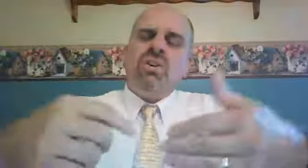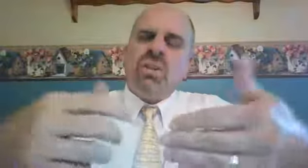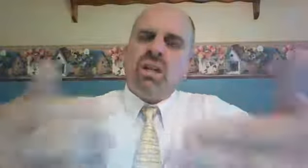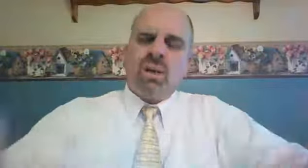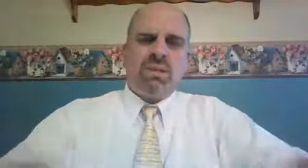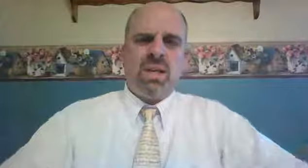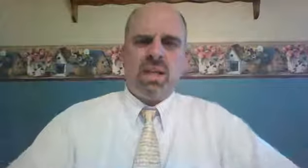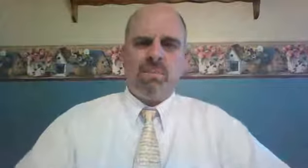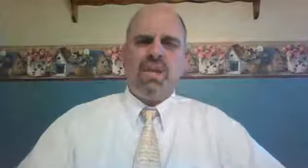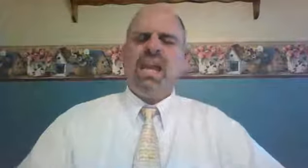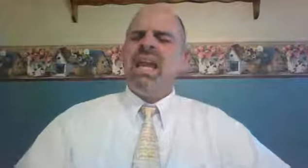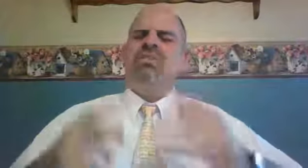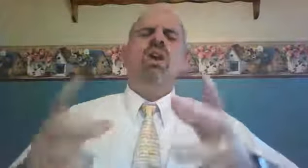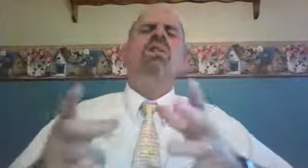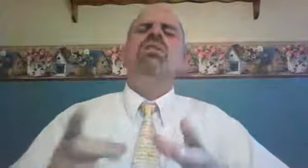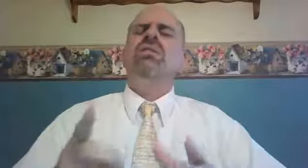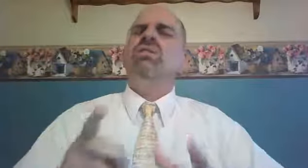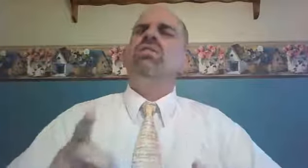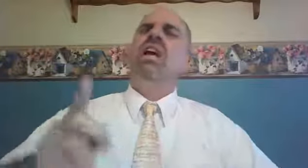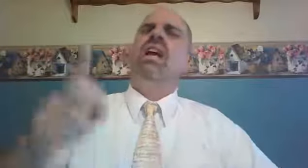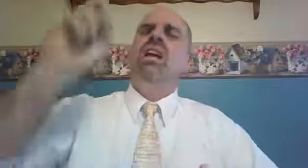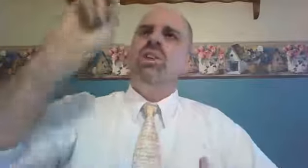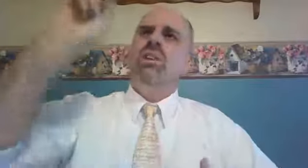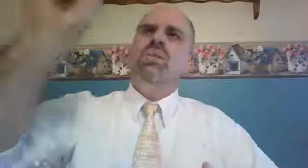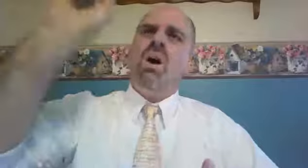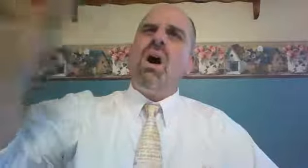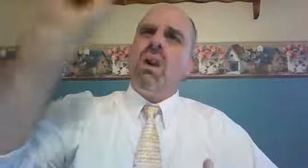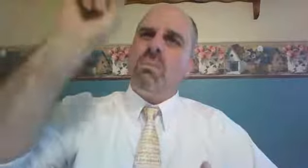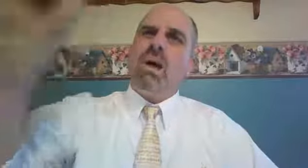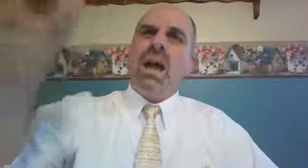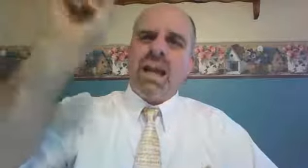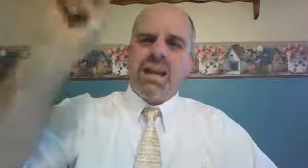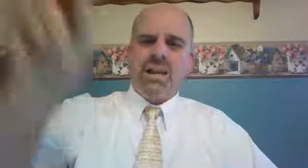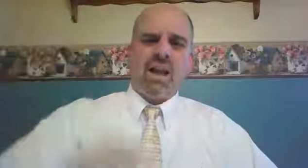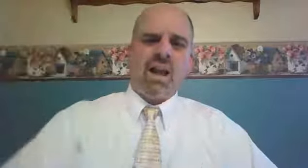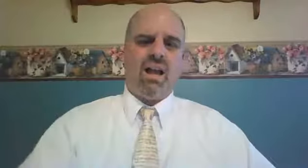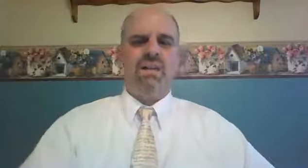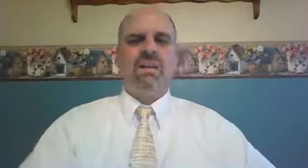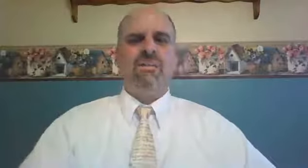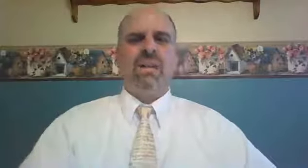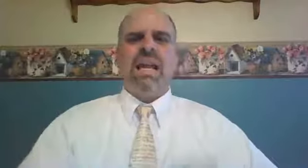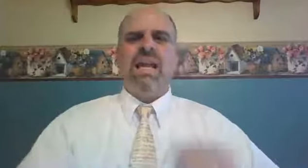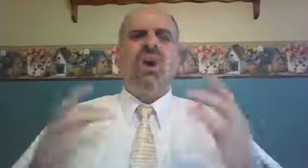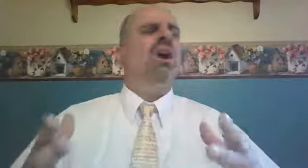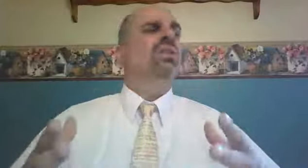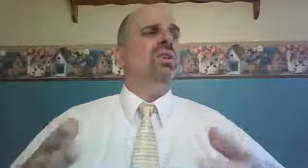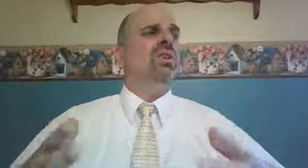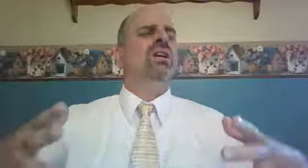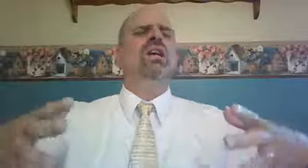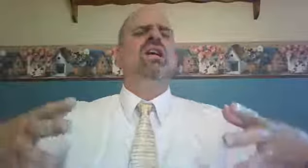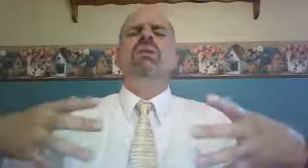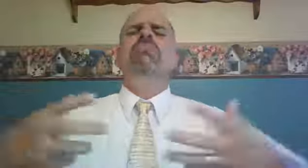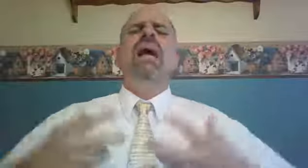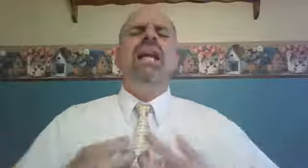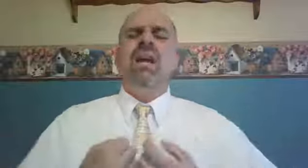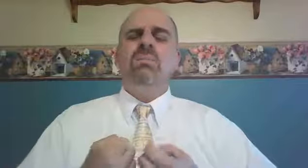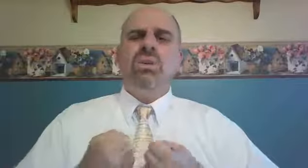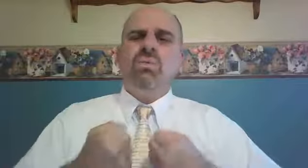turn to come to him. It's our turn to say, you are my God. It's our turn to beg him to